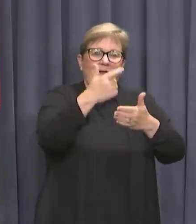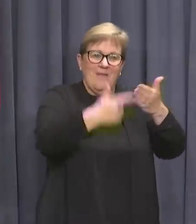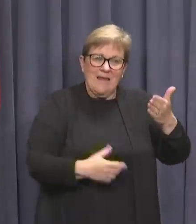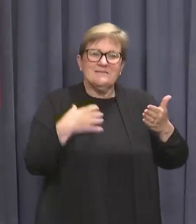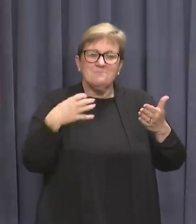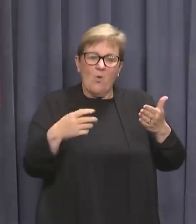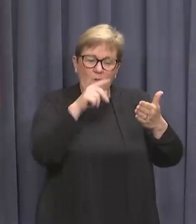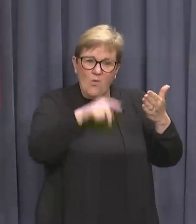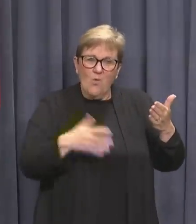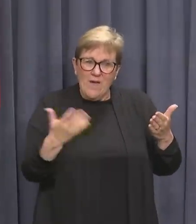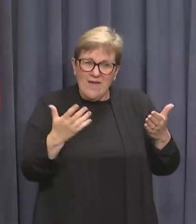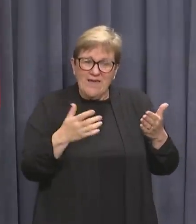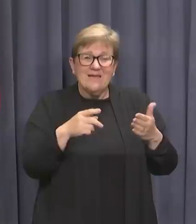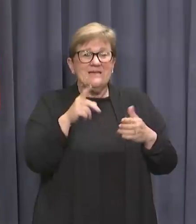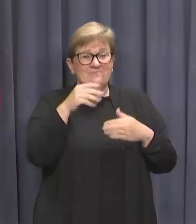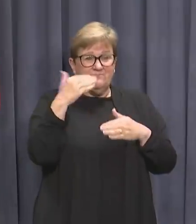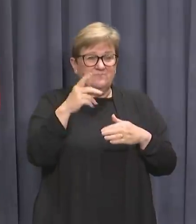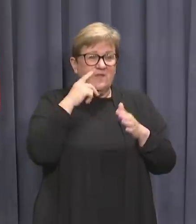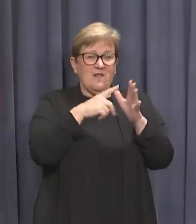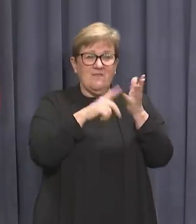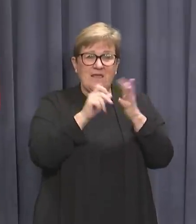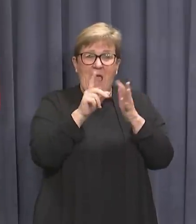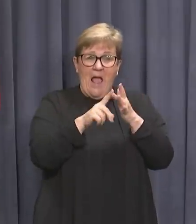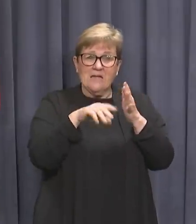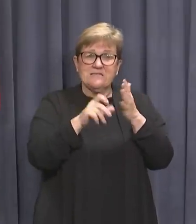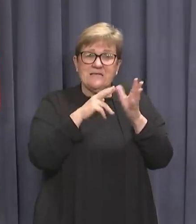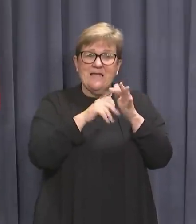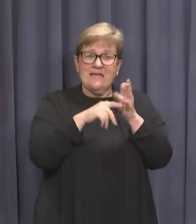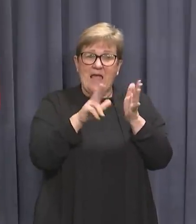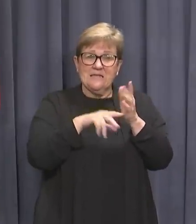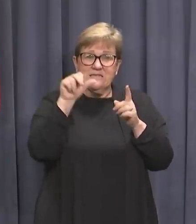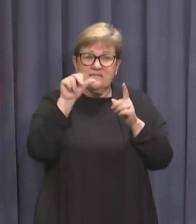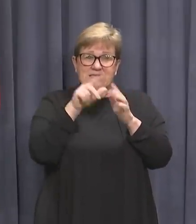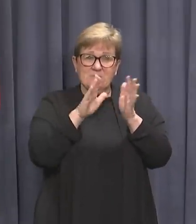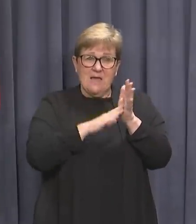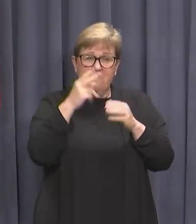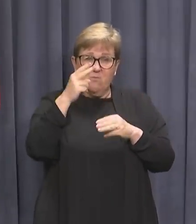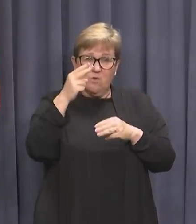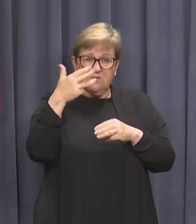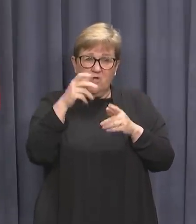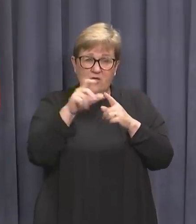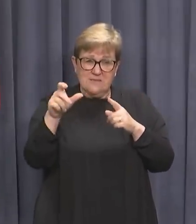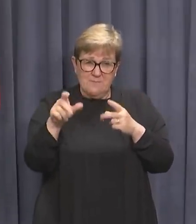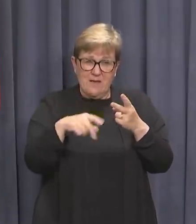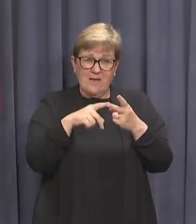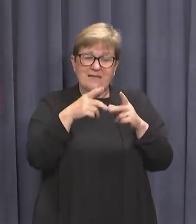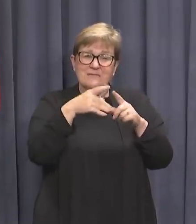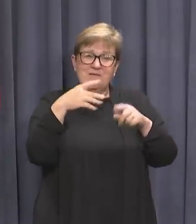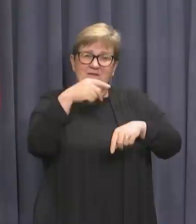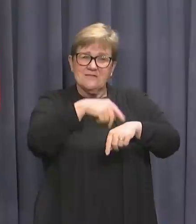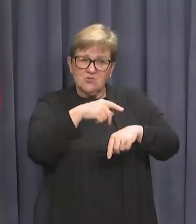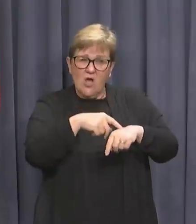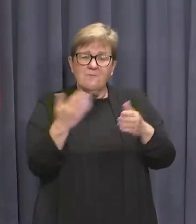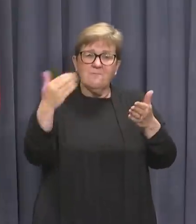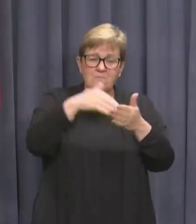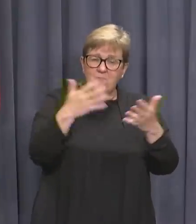So far that is limited to the Aldi in Cannington at 6pm on the 29th of December. Specific times and